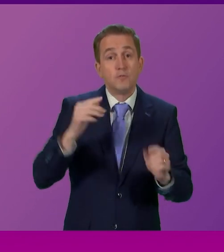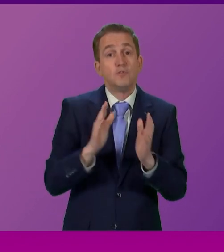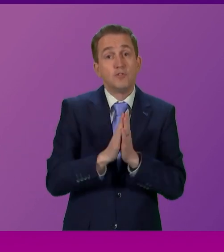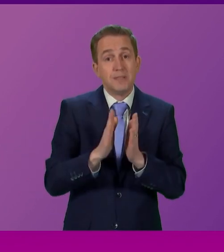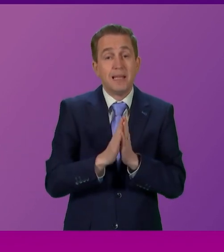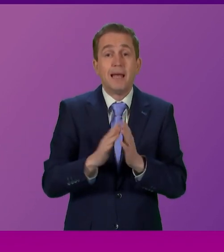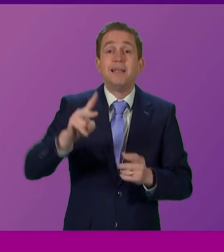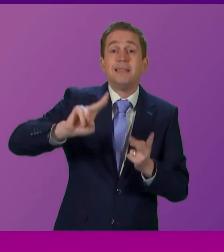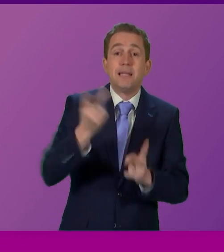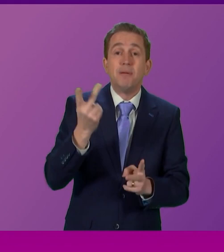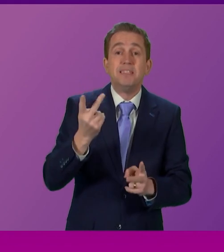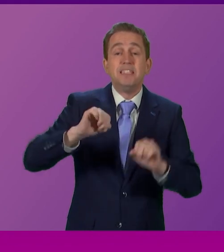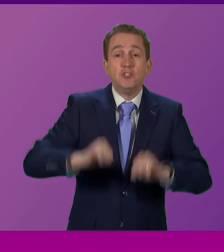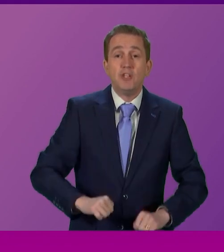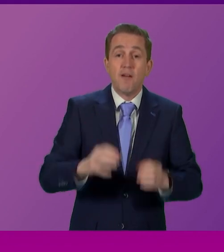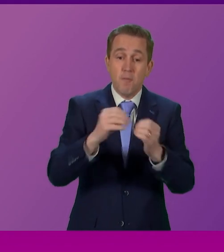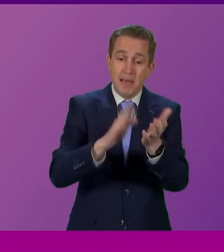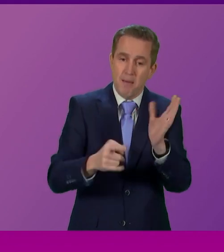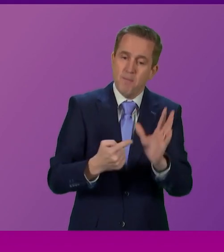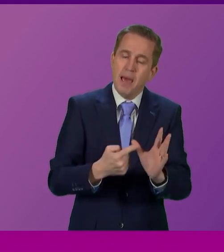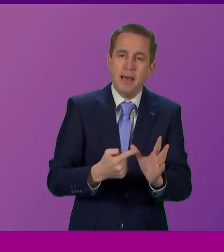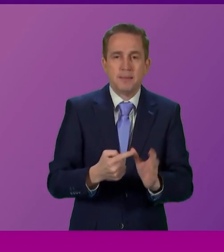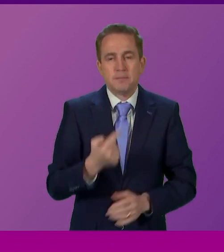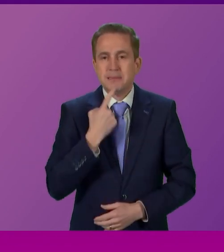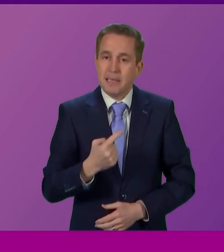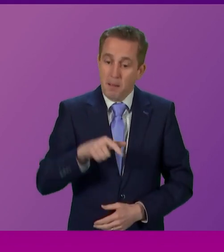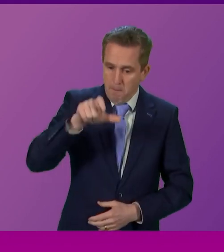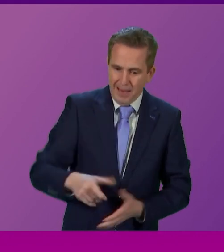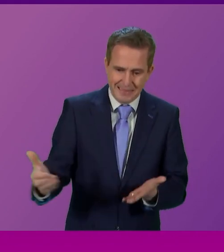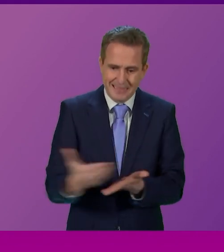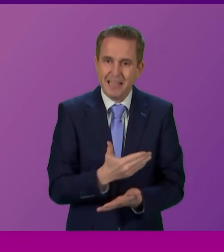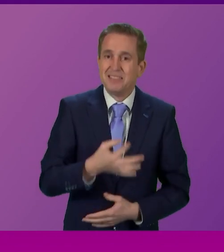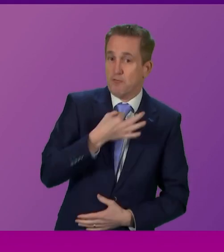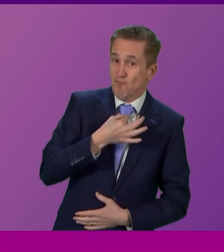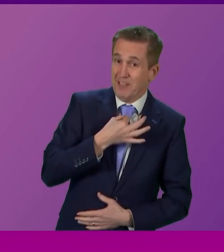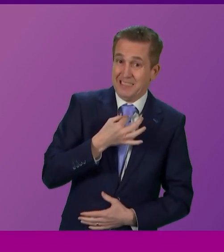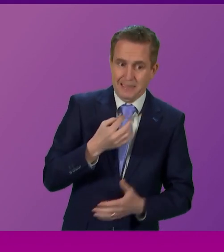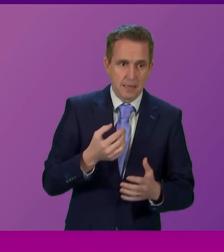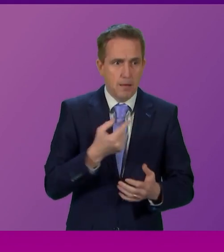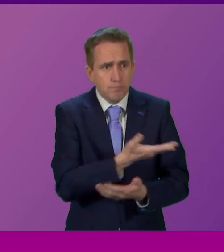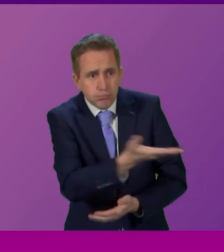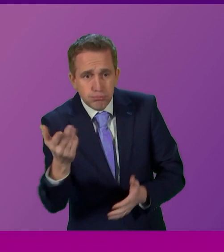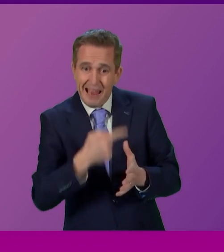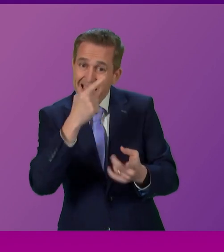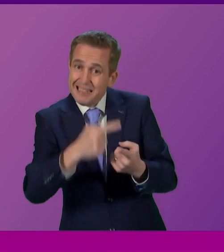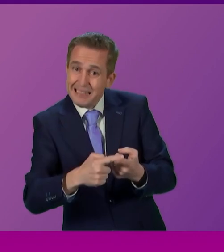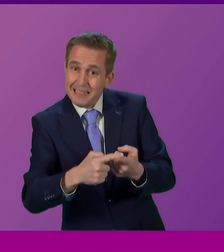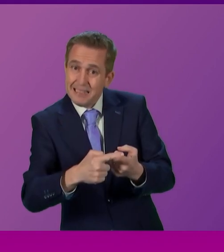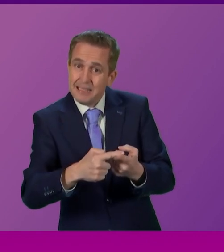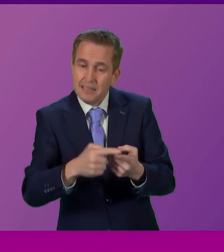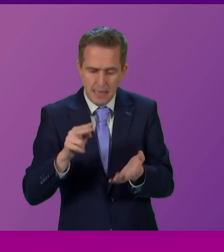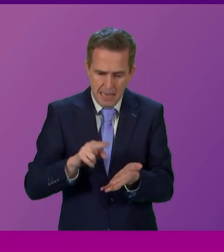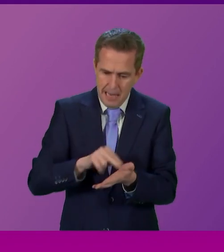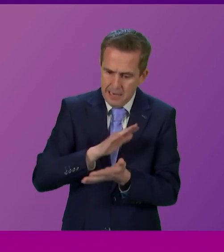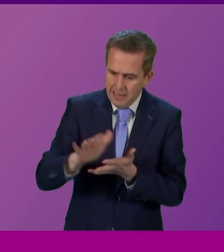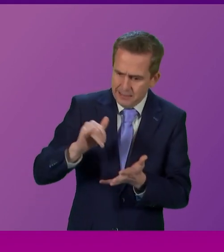Chair of the BMA said that patient safety was now at risk every day in A&E departments in Scotland, an NHS facing an